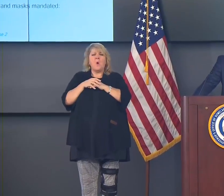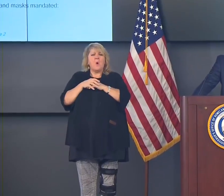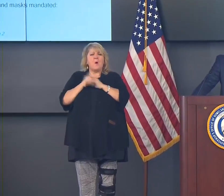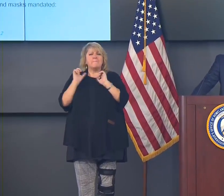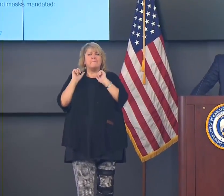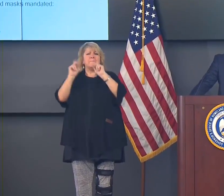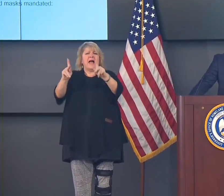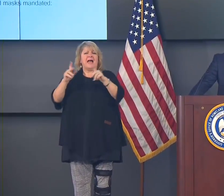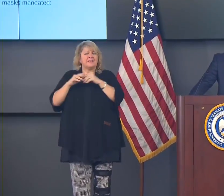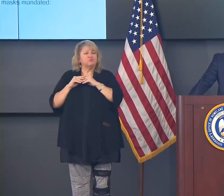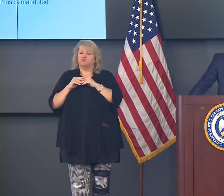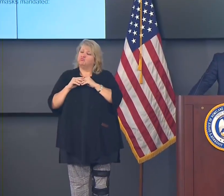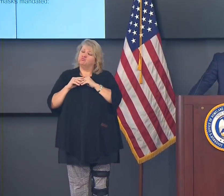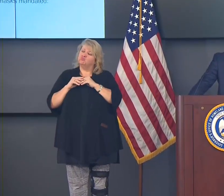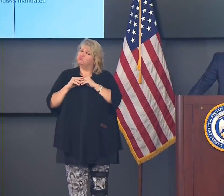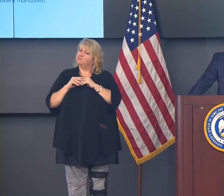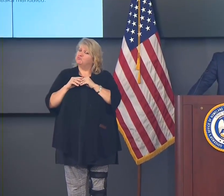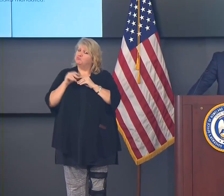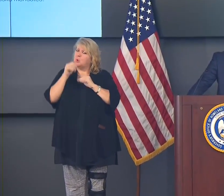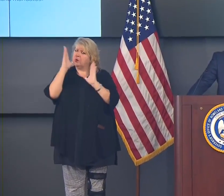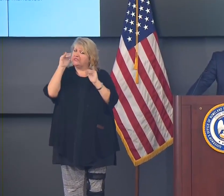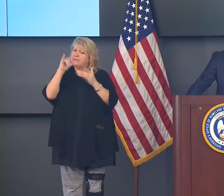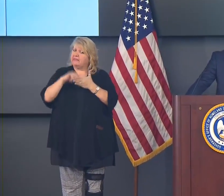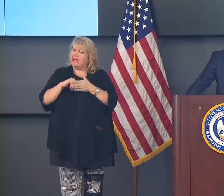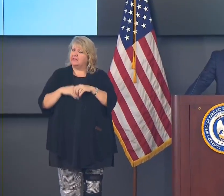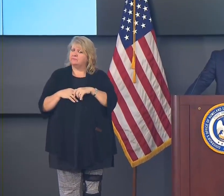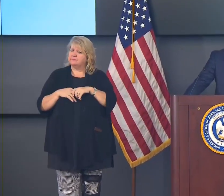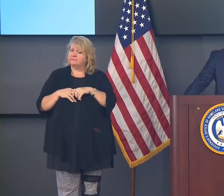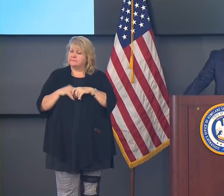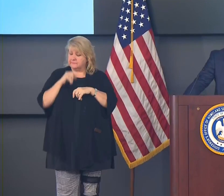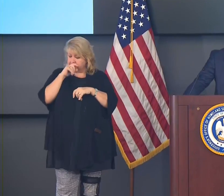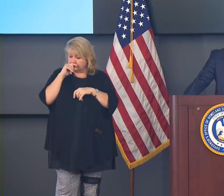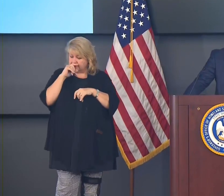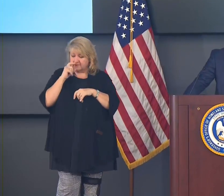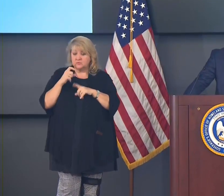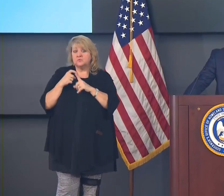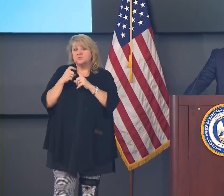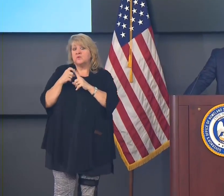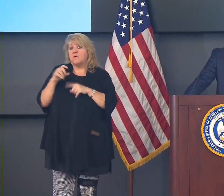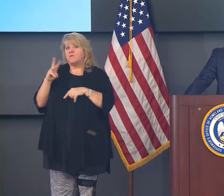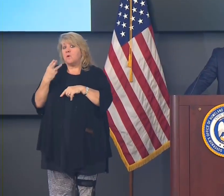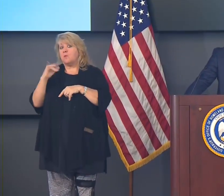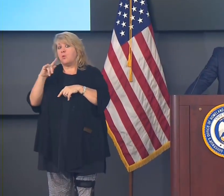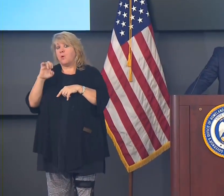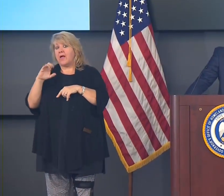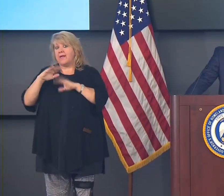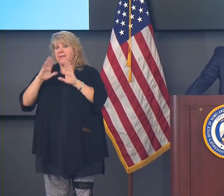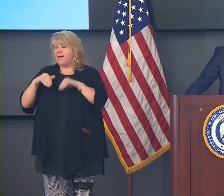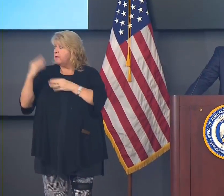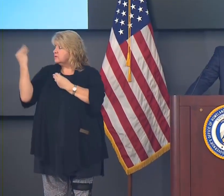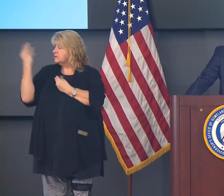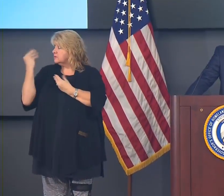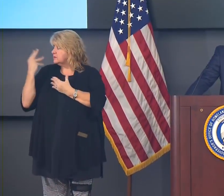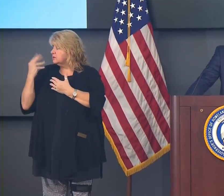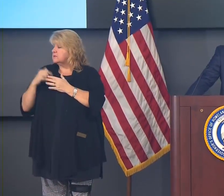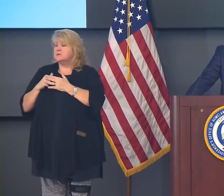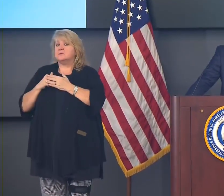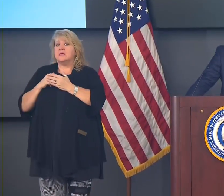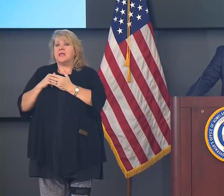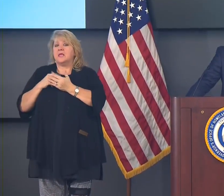that we can get from the White House Coronavirus Task Force and other expert doctors and scientists